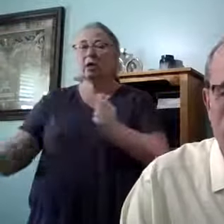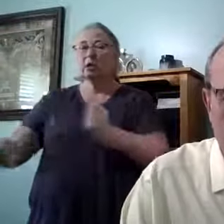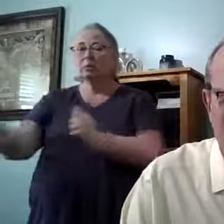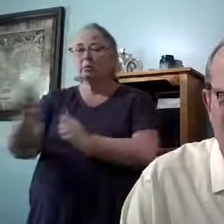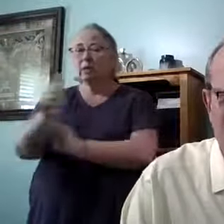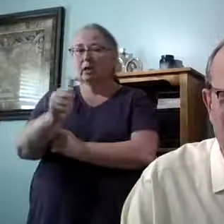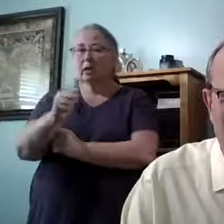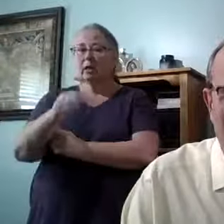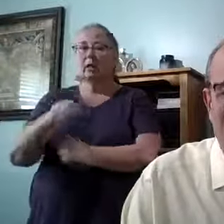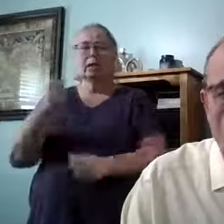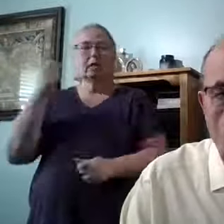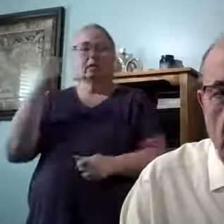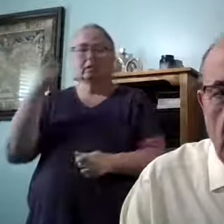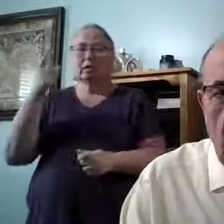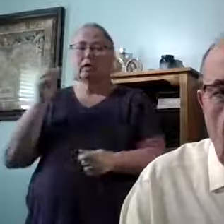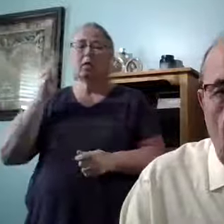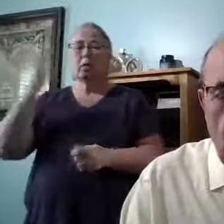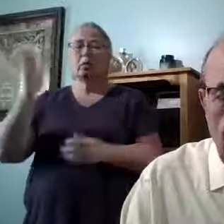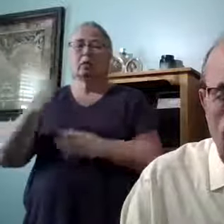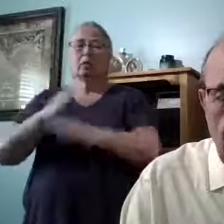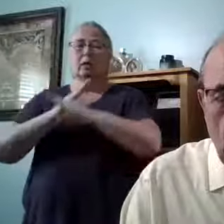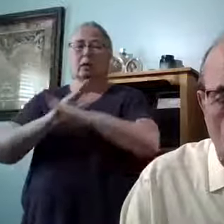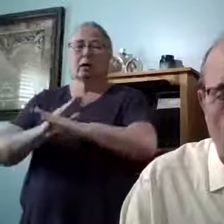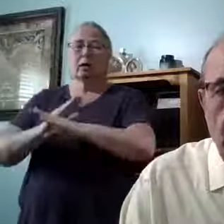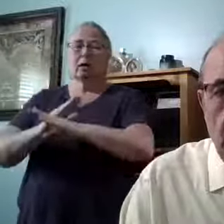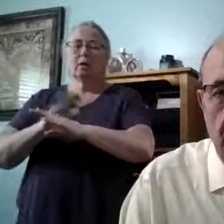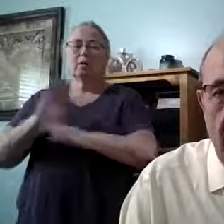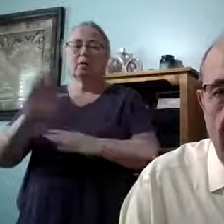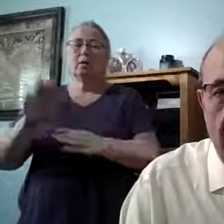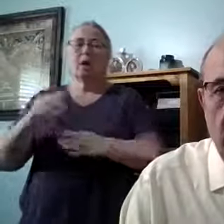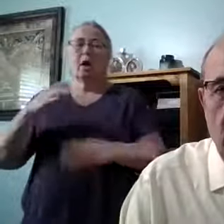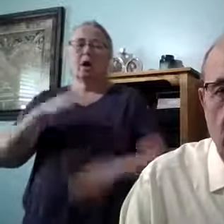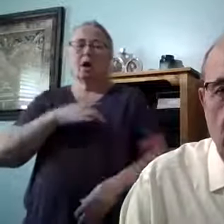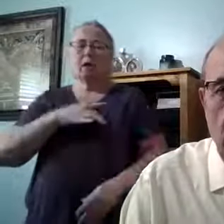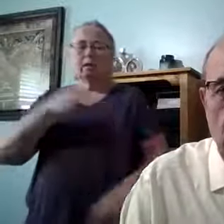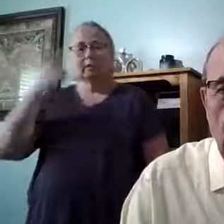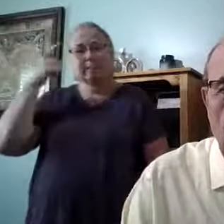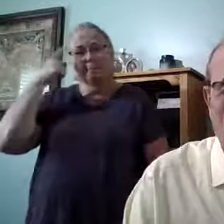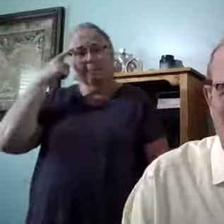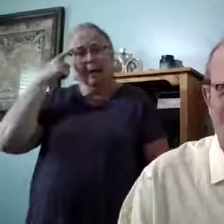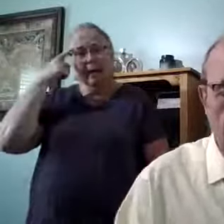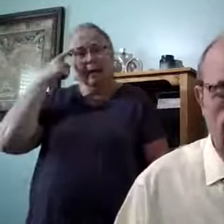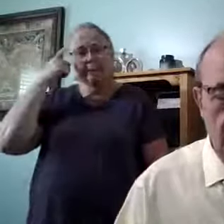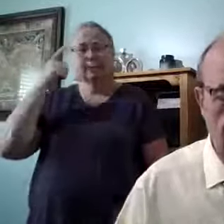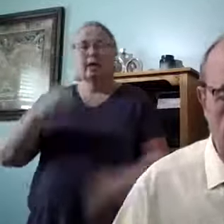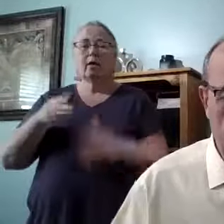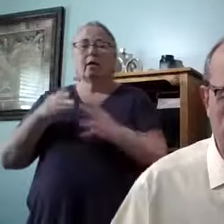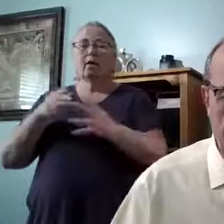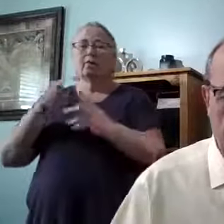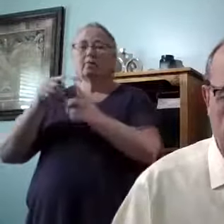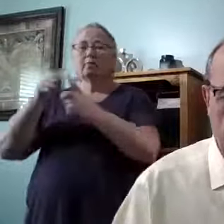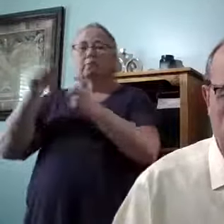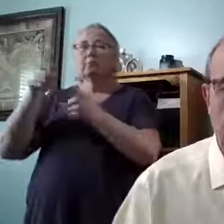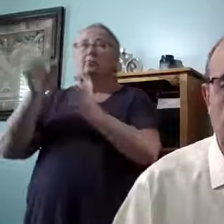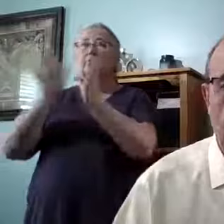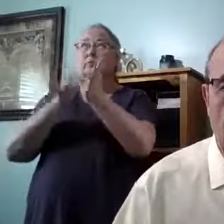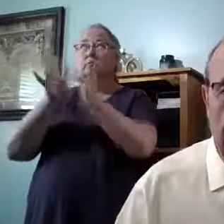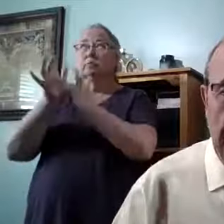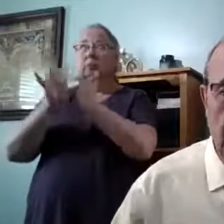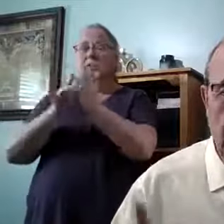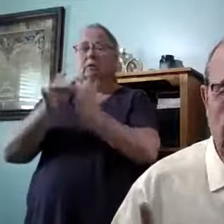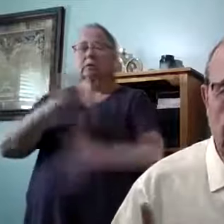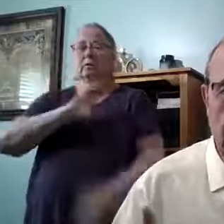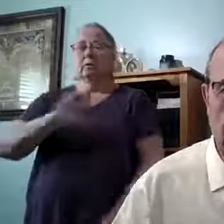all understanding will guard your hearts and minds through Christ Jesus. That's